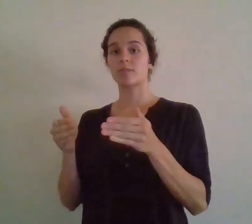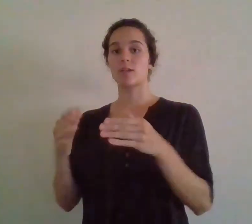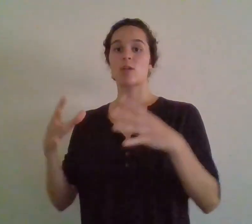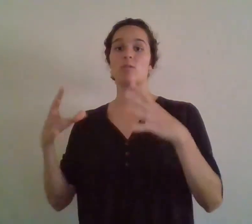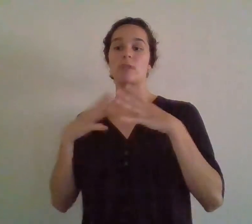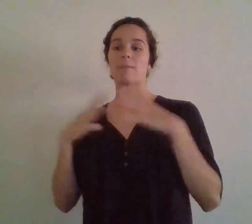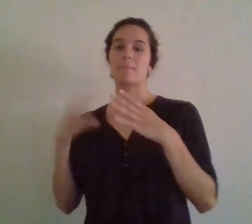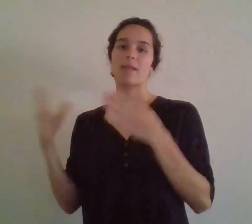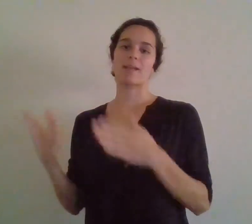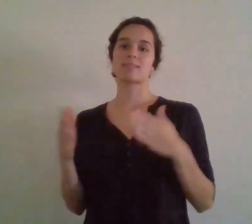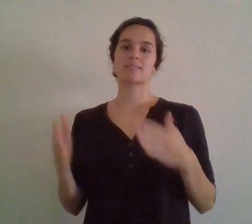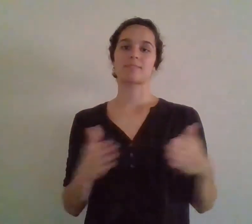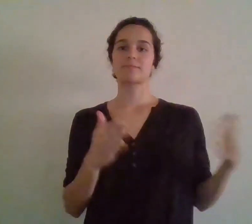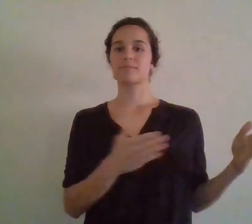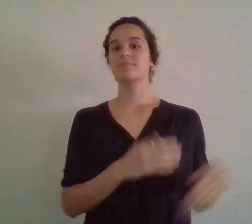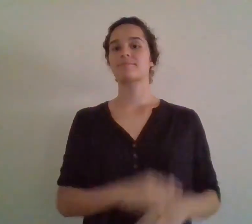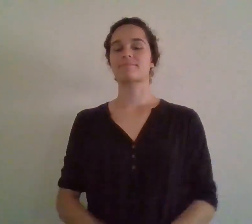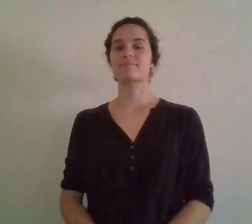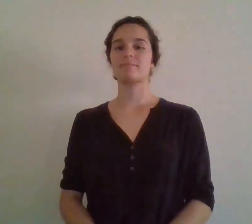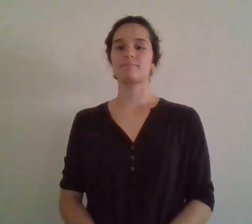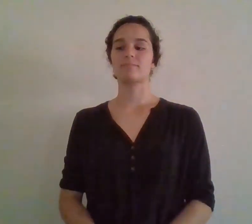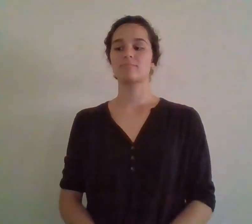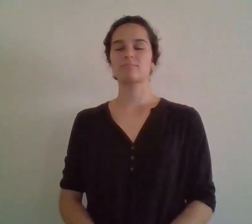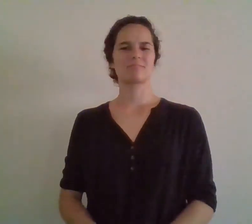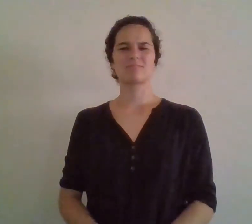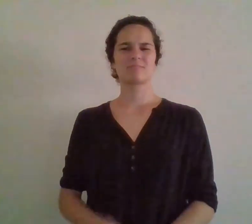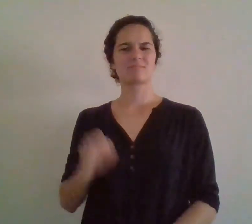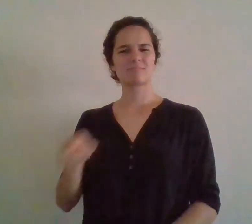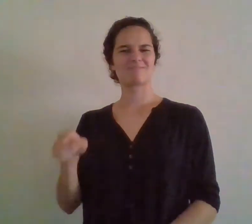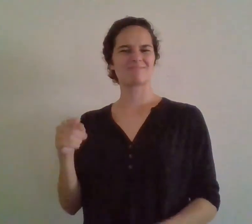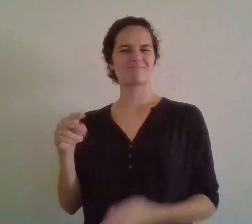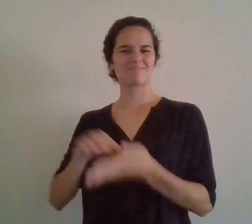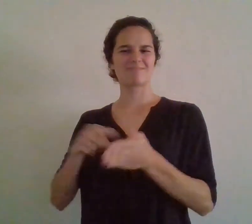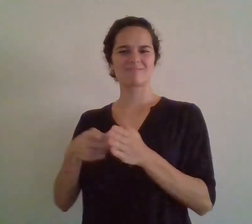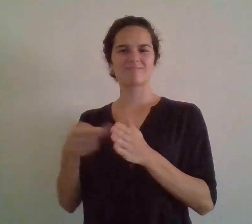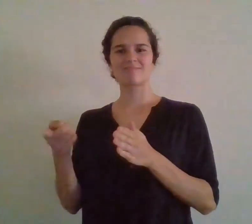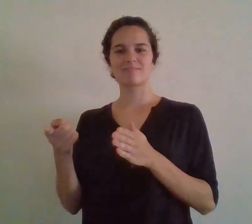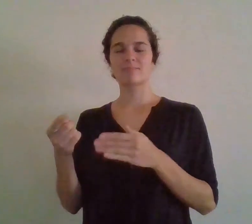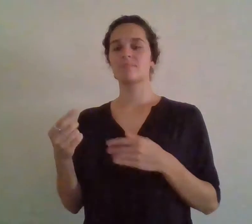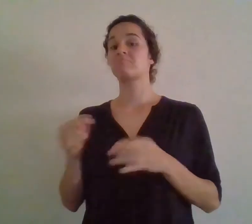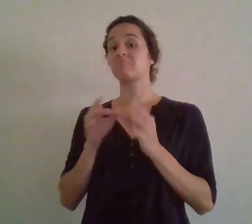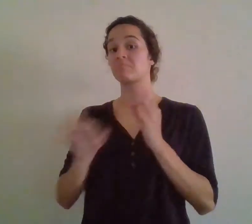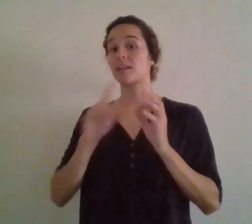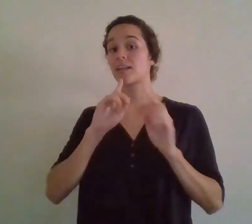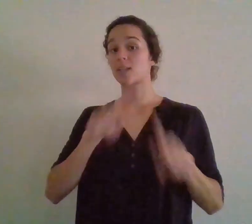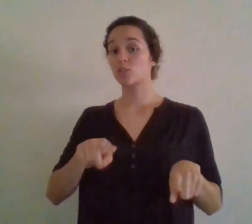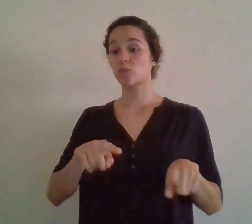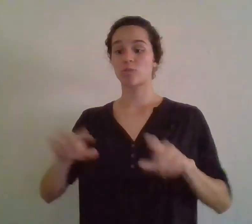with retirement plans. What is a retirement plan? Well, to put it